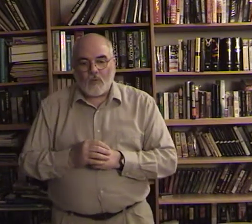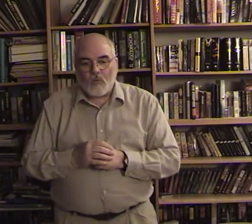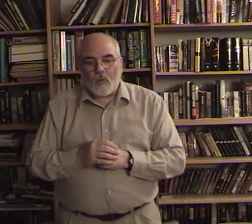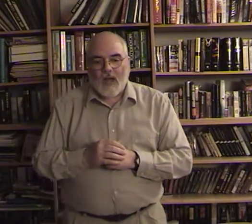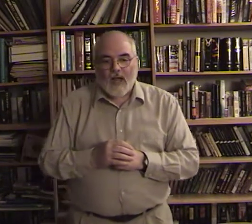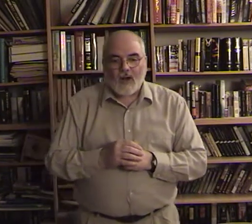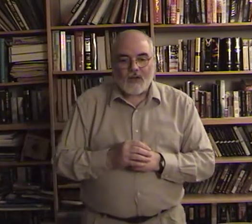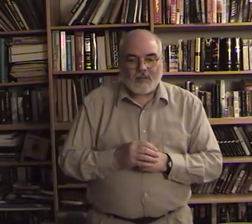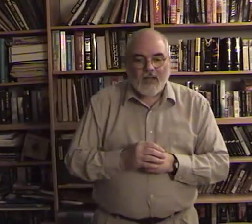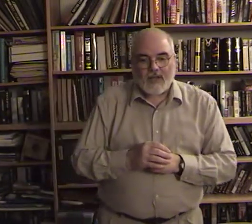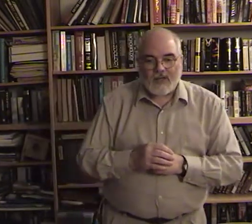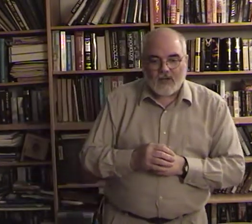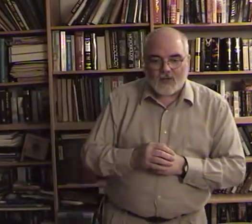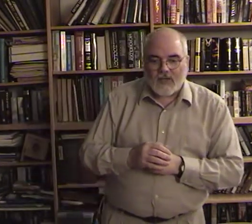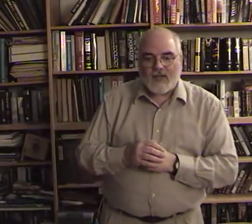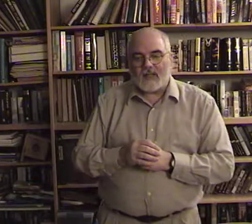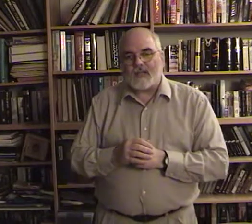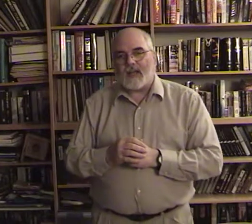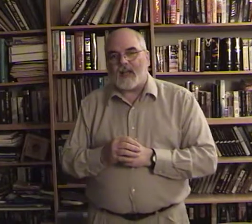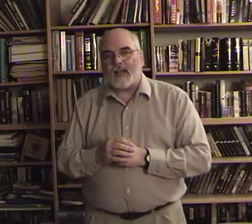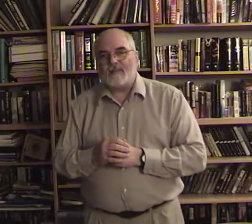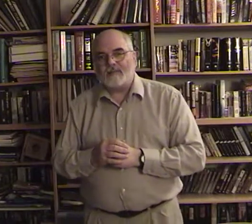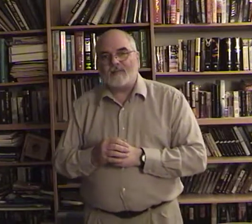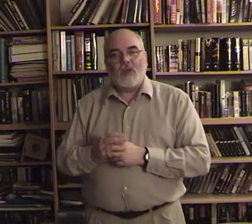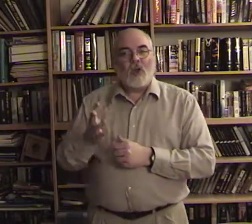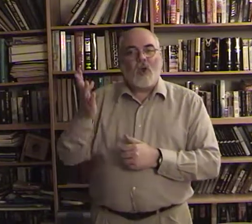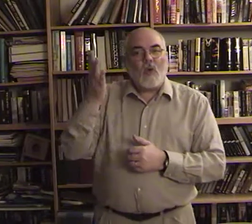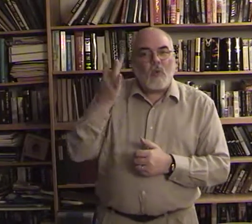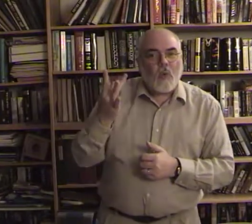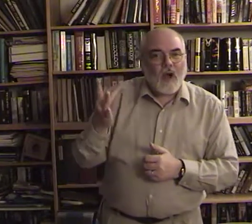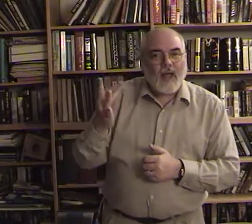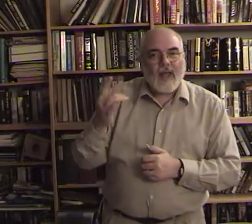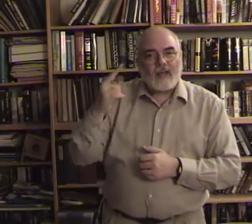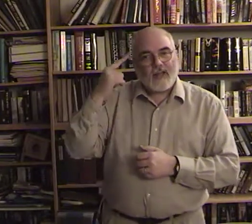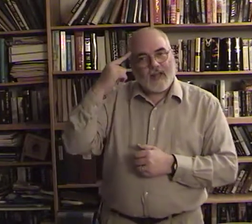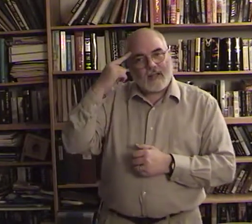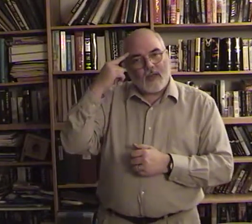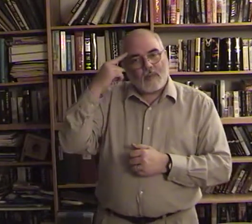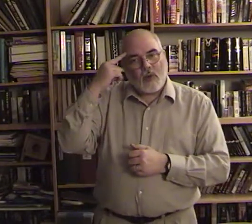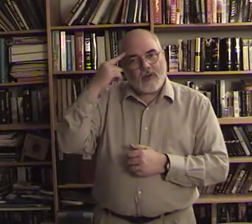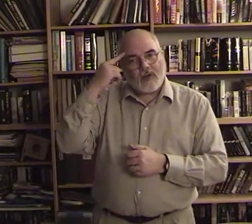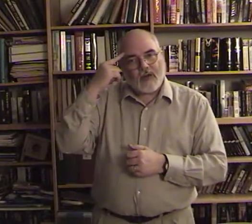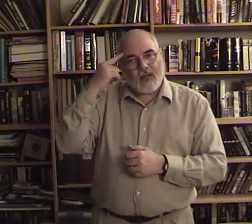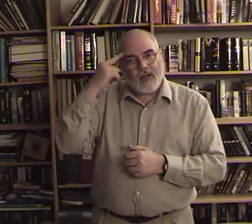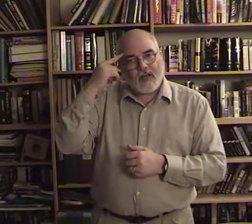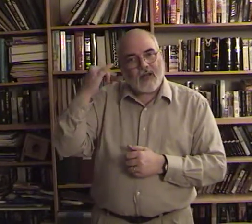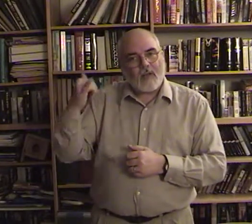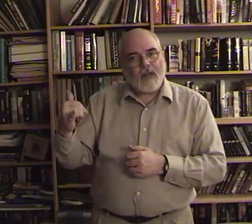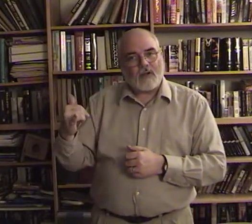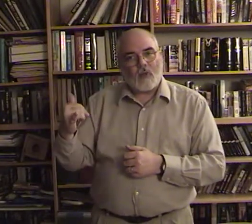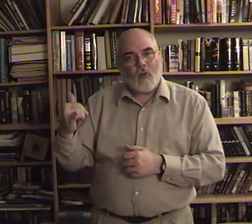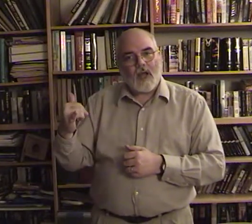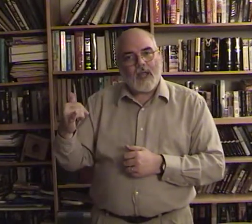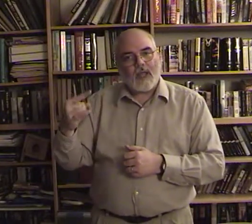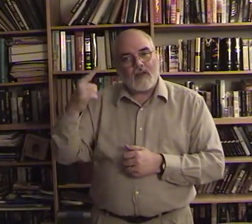why are you standing here looking into the sky why you kind of point to your head and come out into the why hand